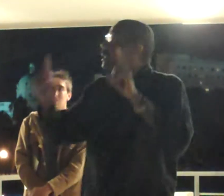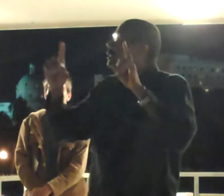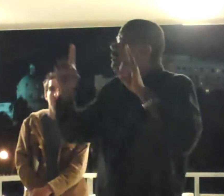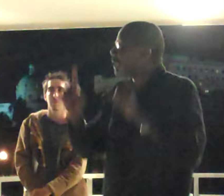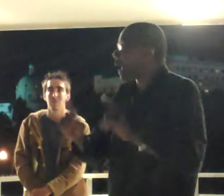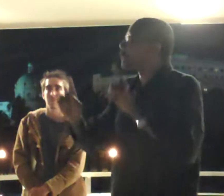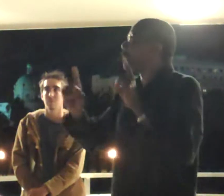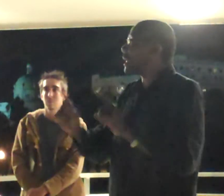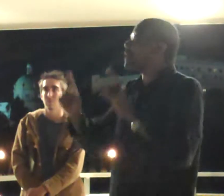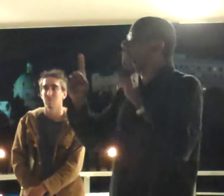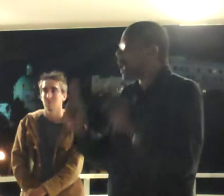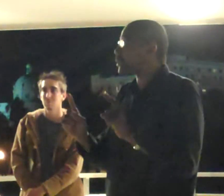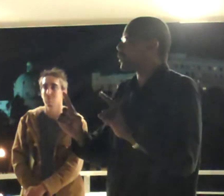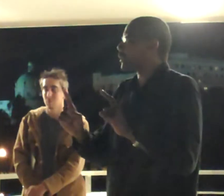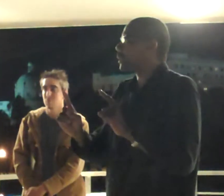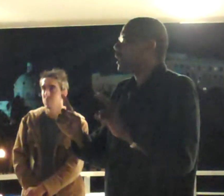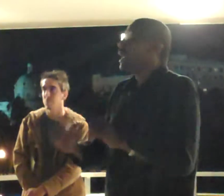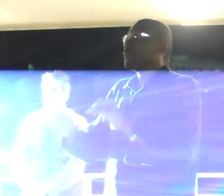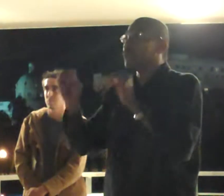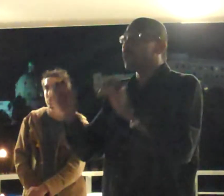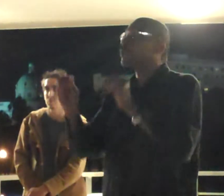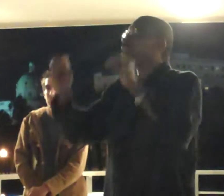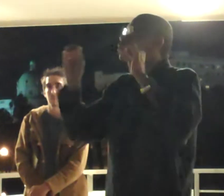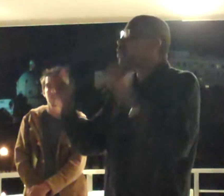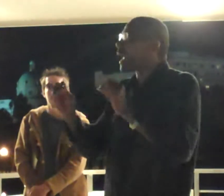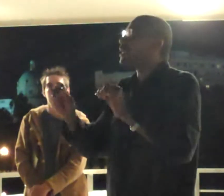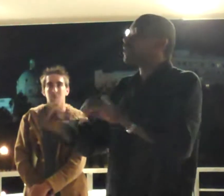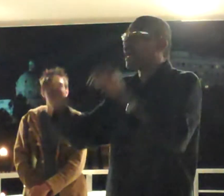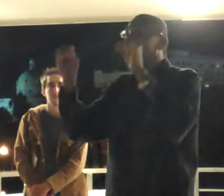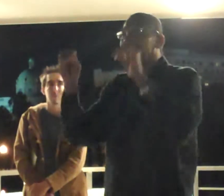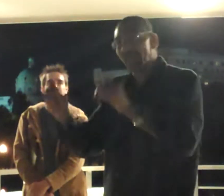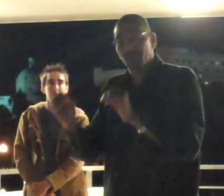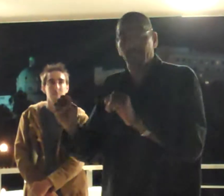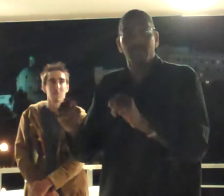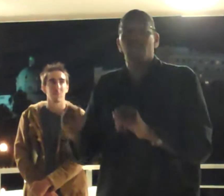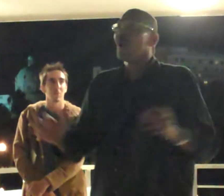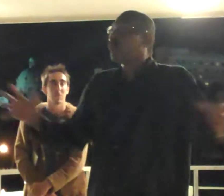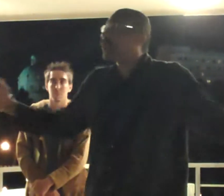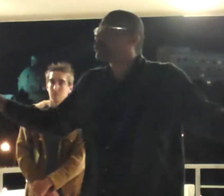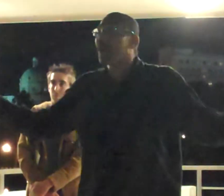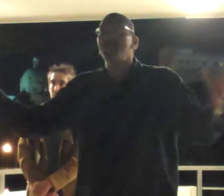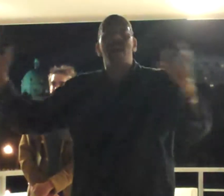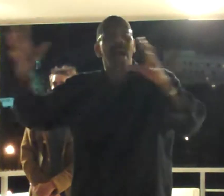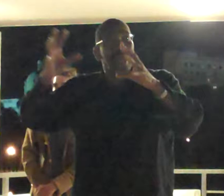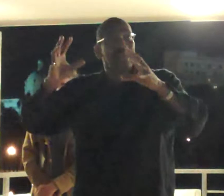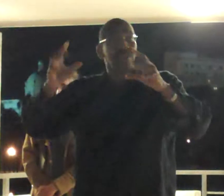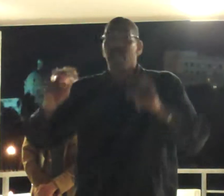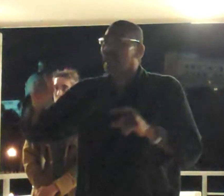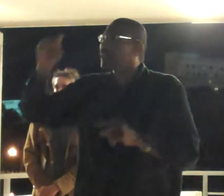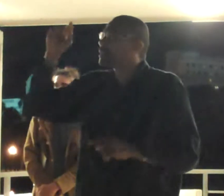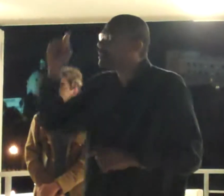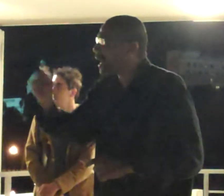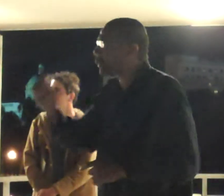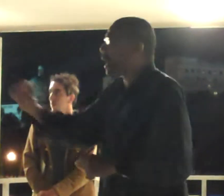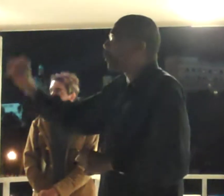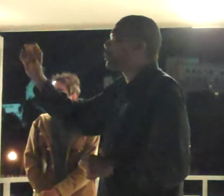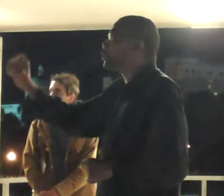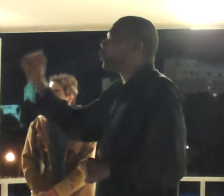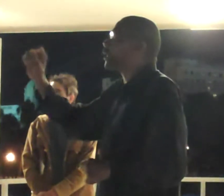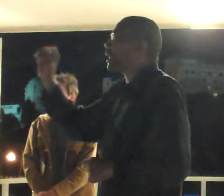cannot be measured. You can change a nation with your minds. It is not about what you do on an